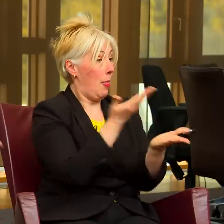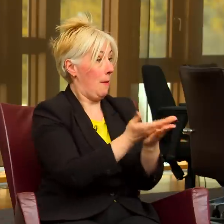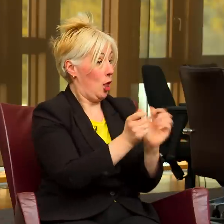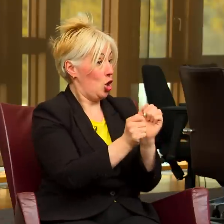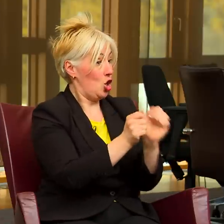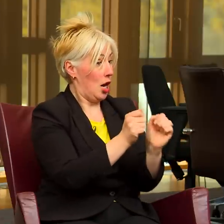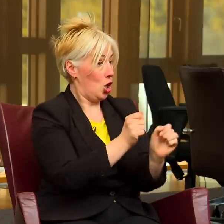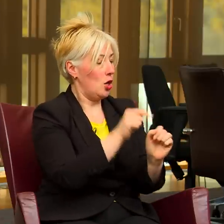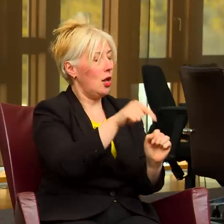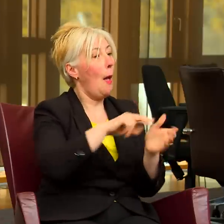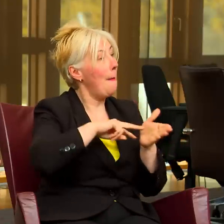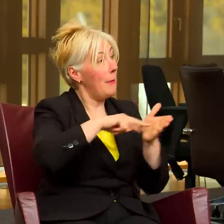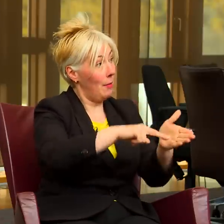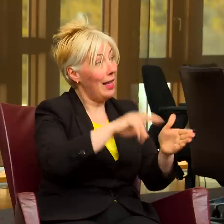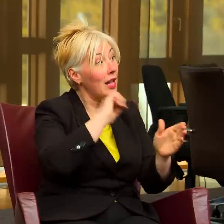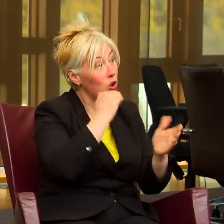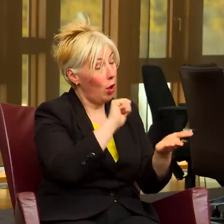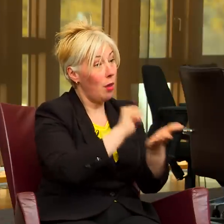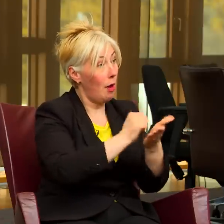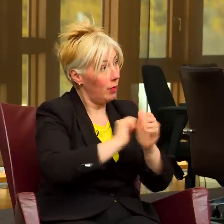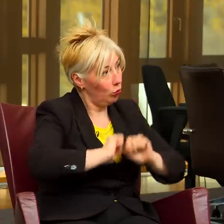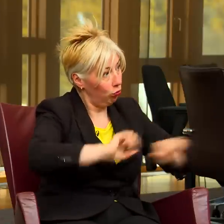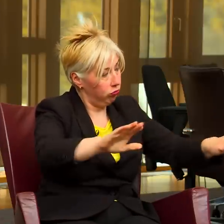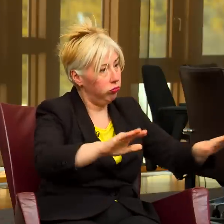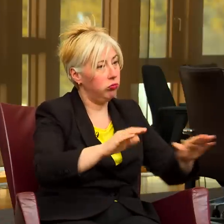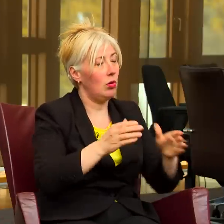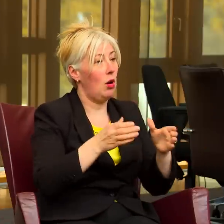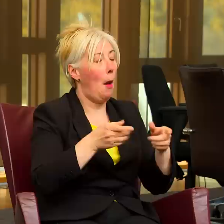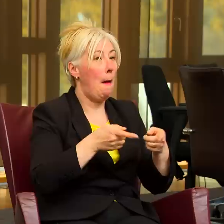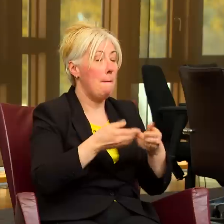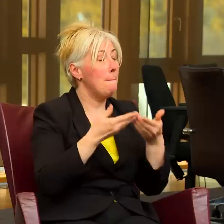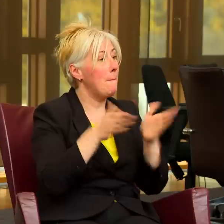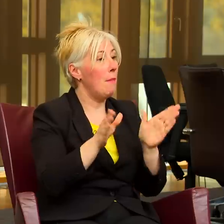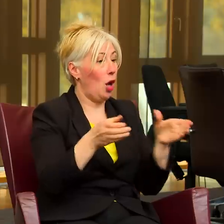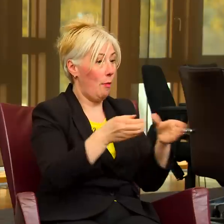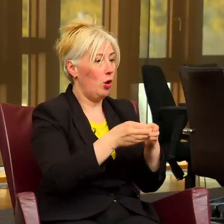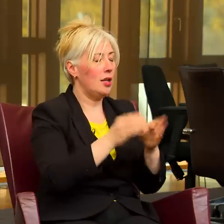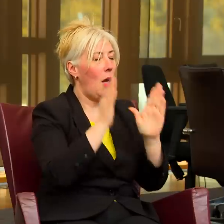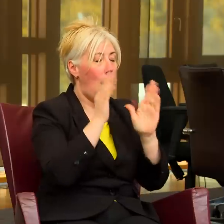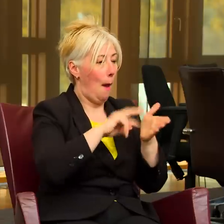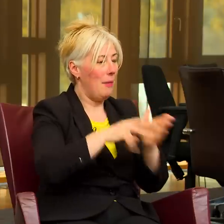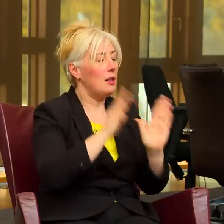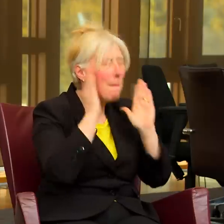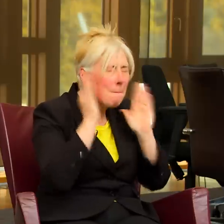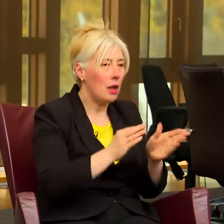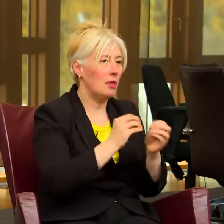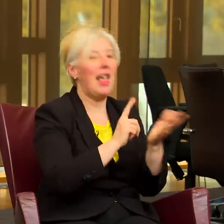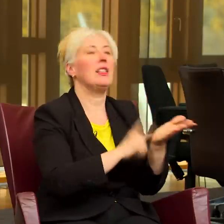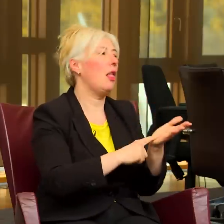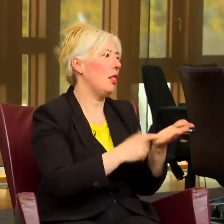BSL plans that will be published by public bodies must be published in BSL. At the moment the Bill doesn't say that, I think